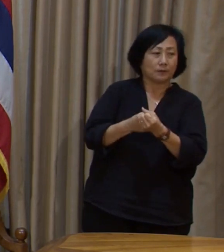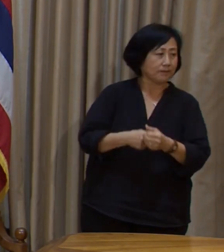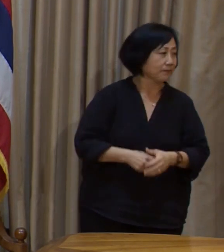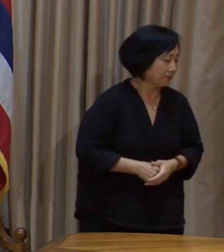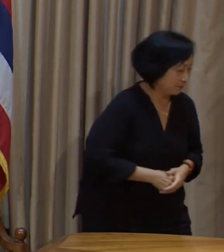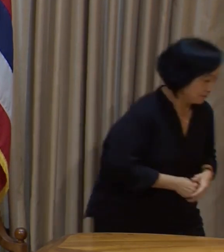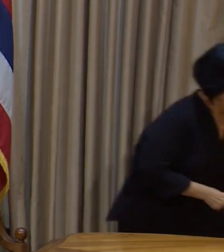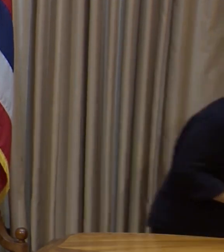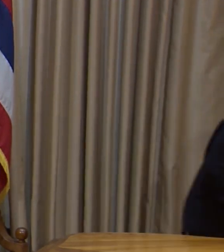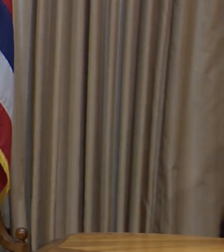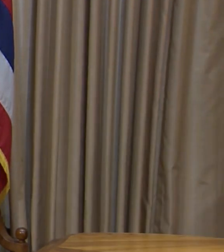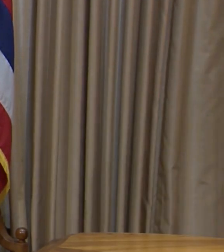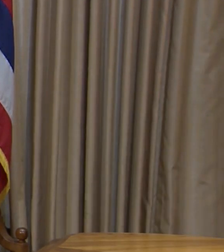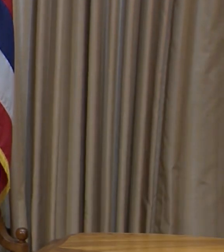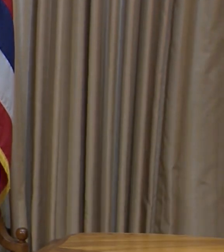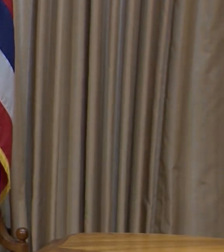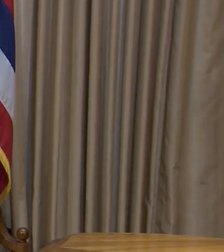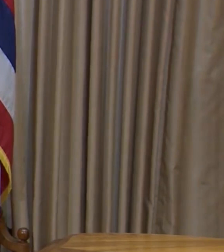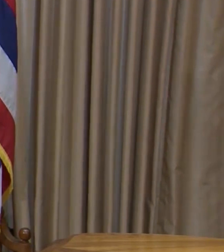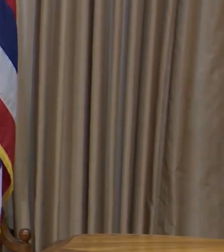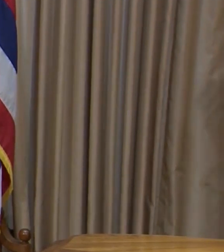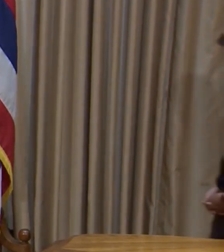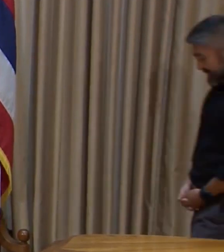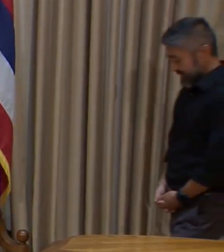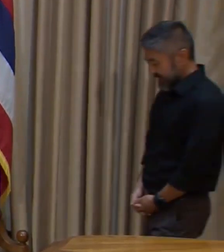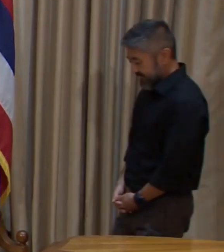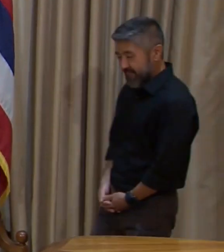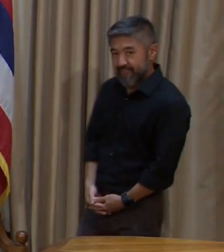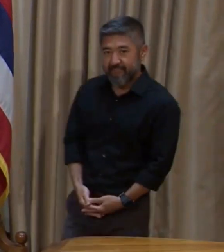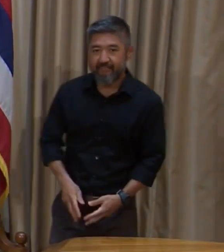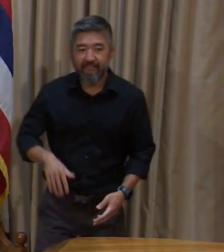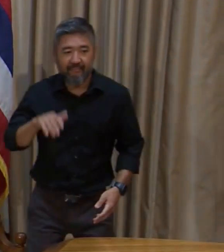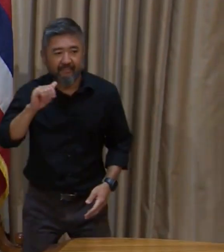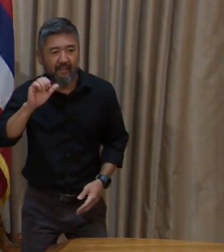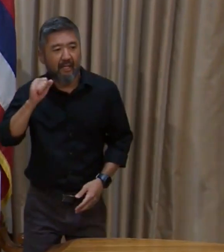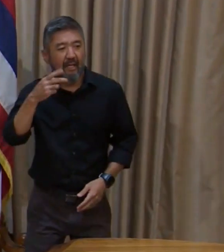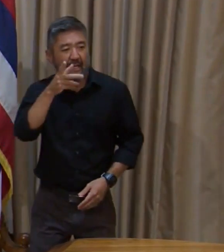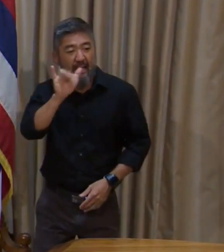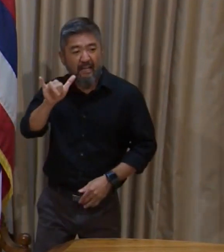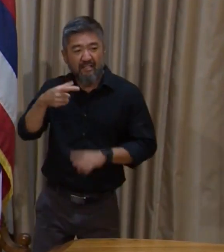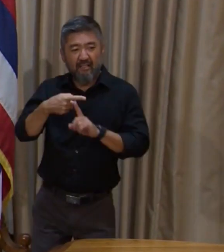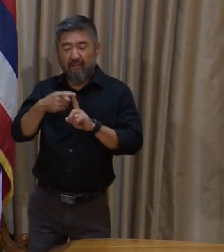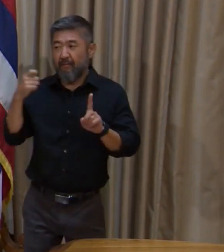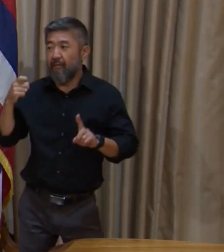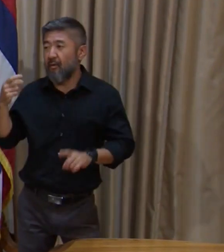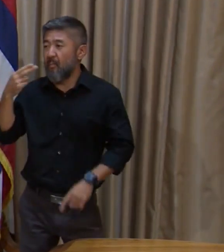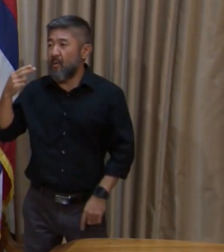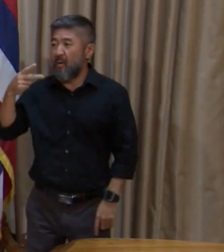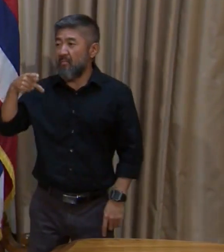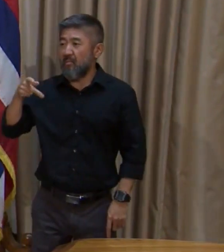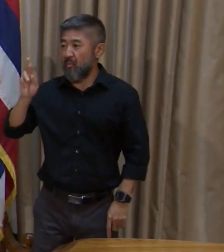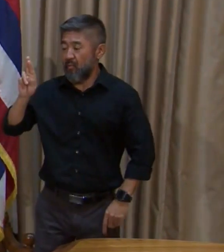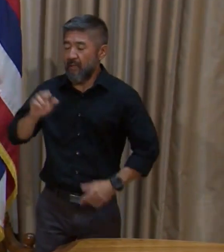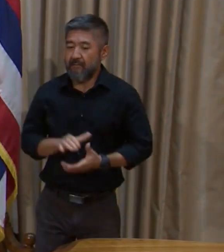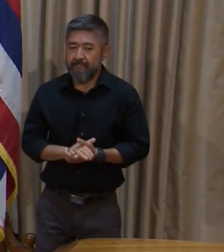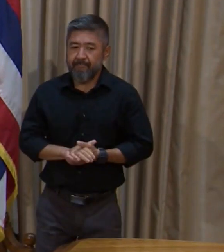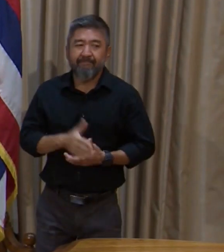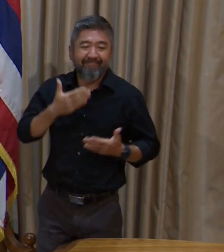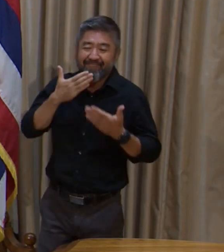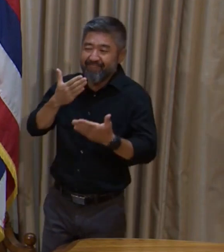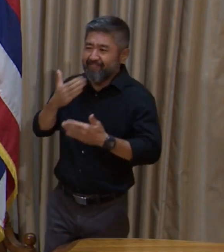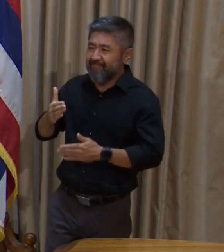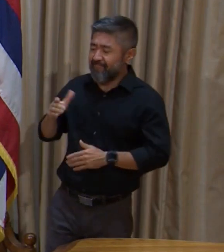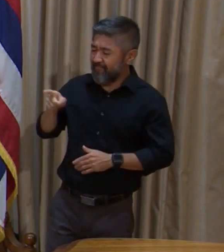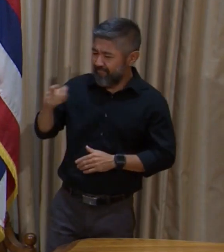Thank you, Governor. Thank you, Ashley. Ashley Mizuho from Hawaii Public Radio. Hi. Thanks. I know you said